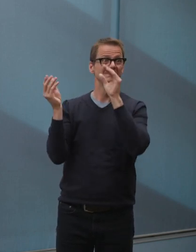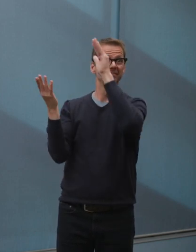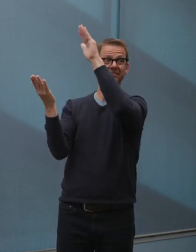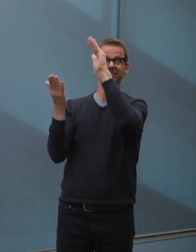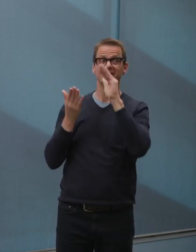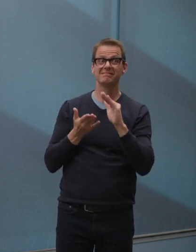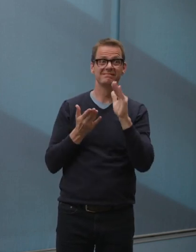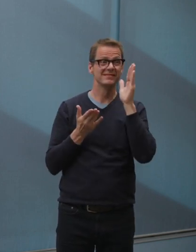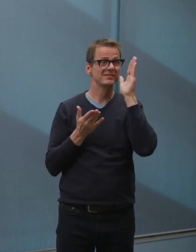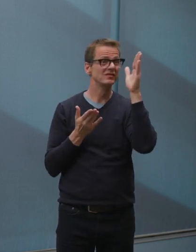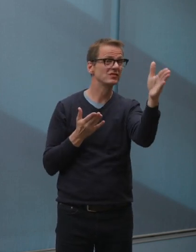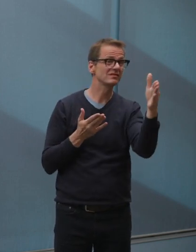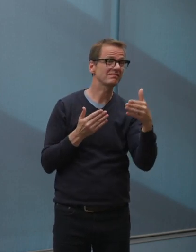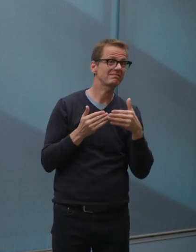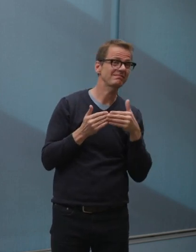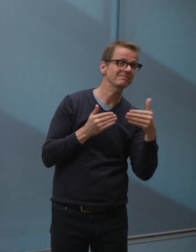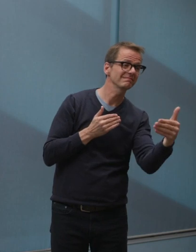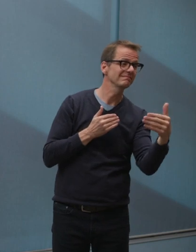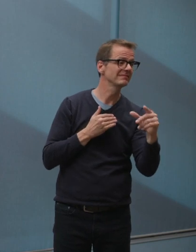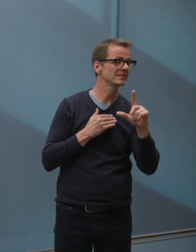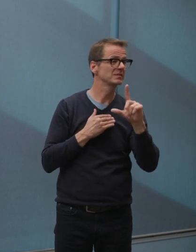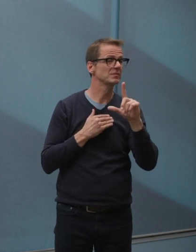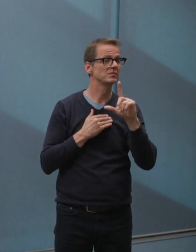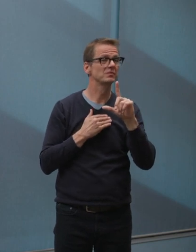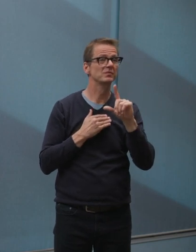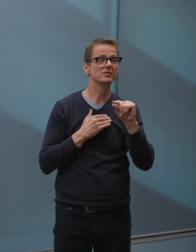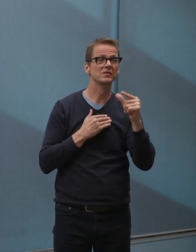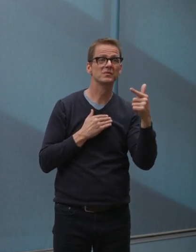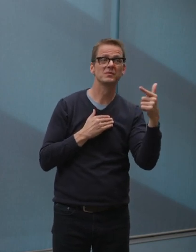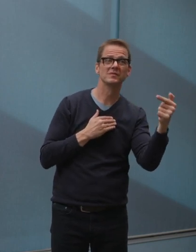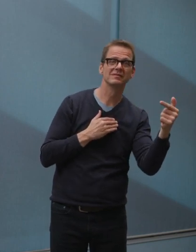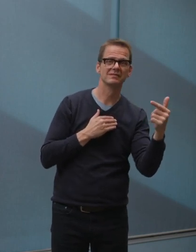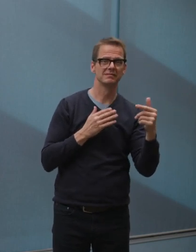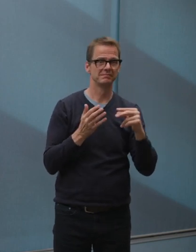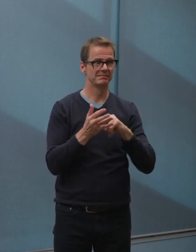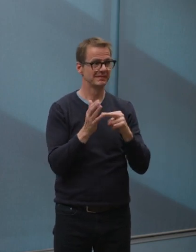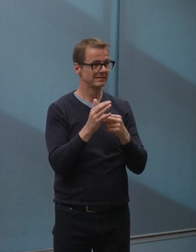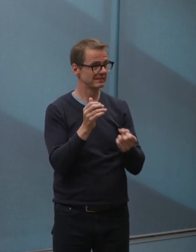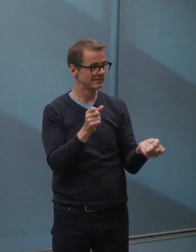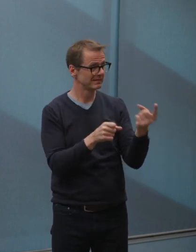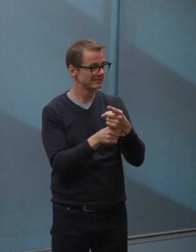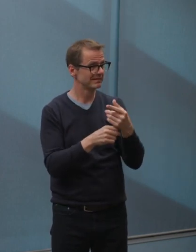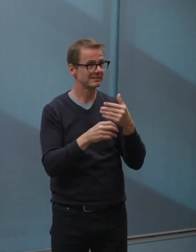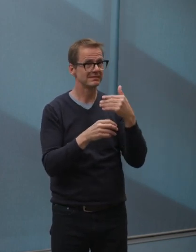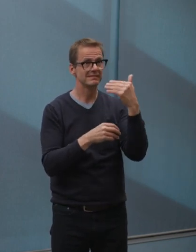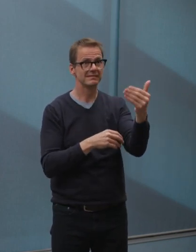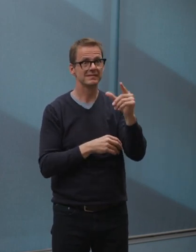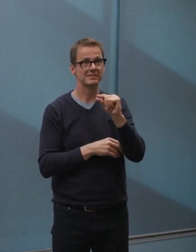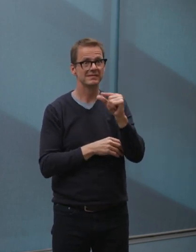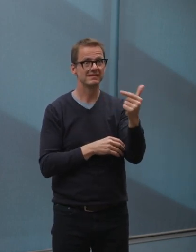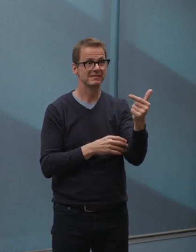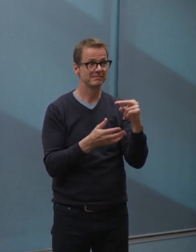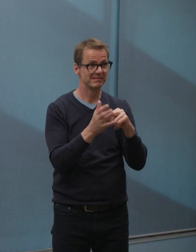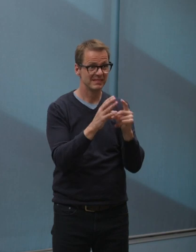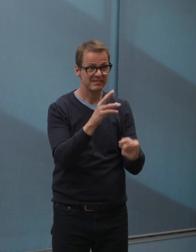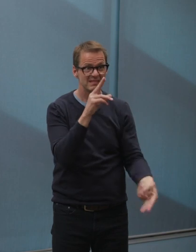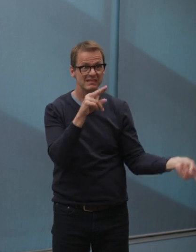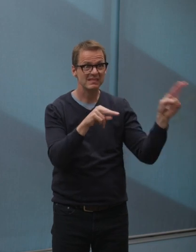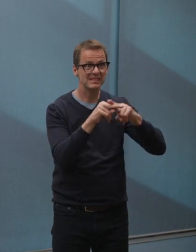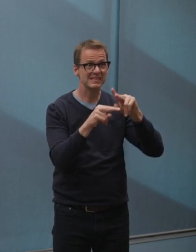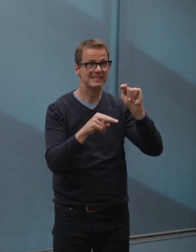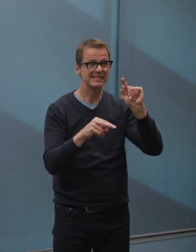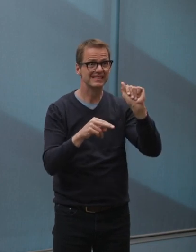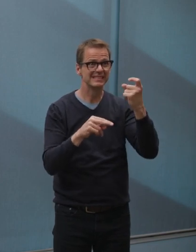future years, 2021 and beyond, to help keep essential services running if provincial and or federal financial backstop